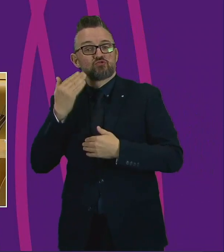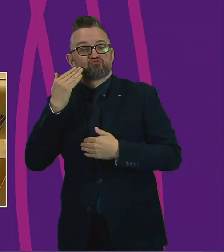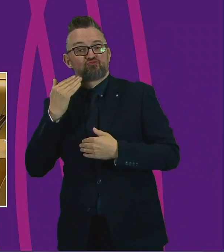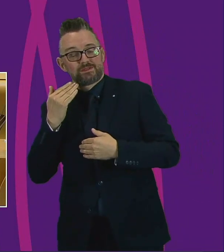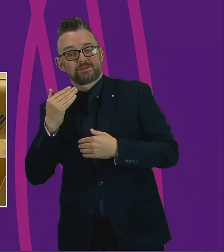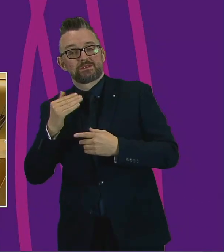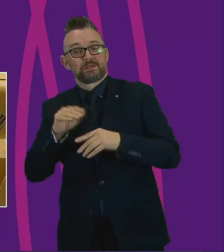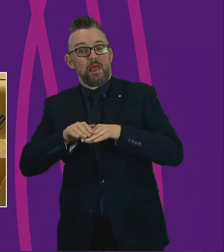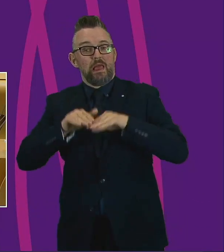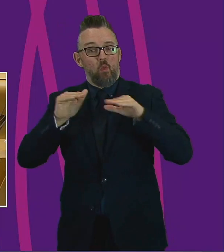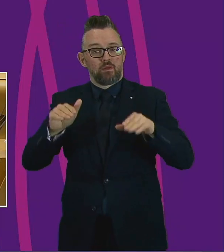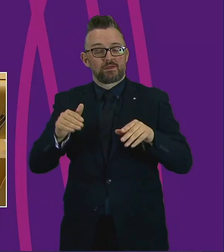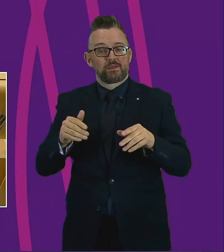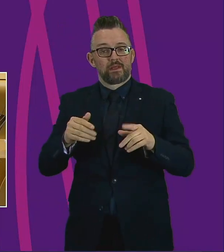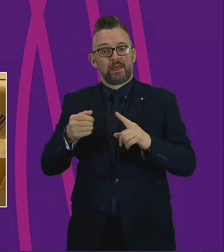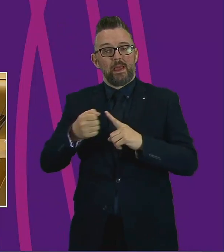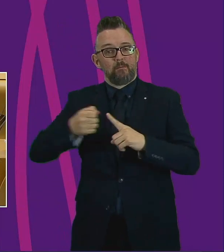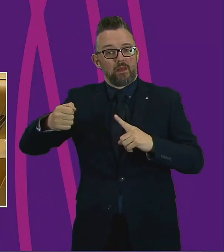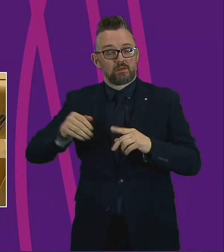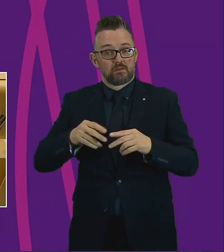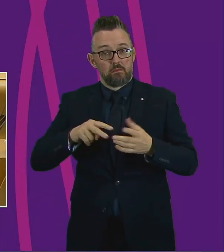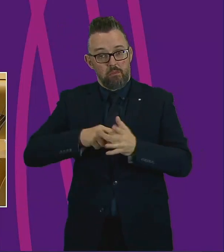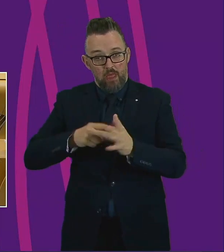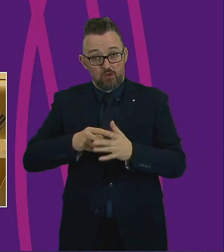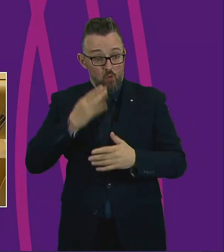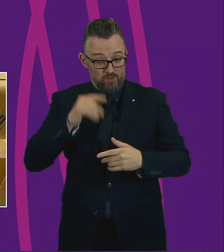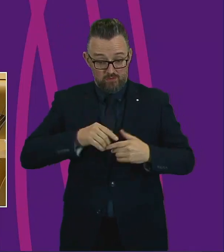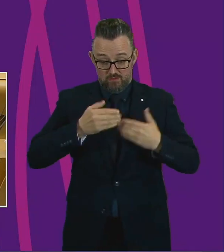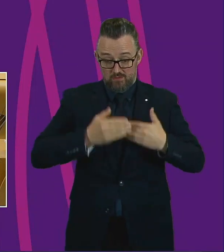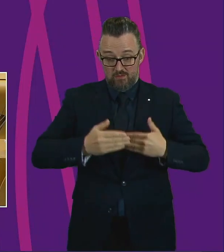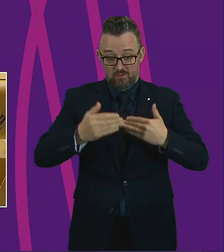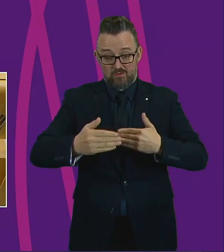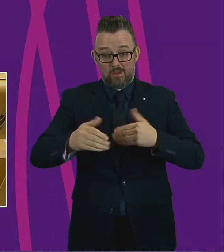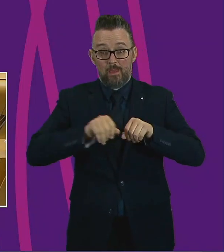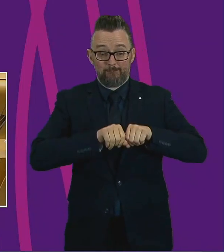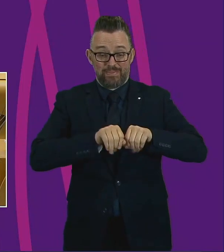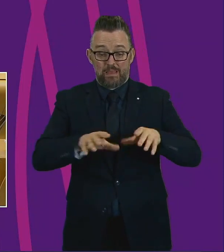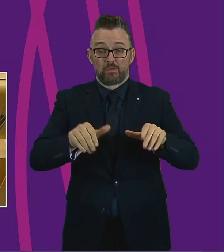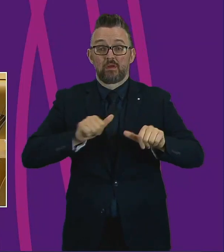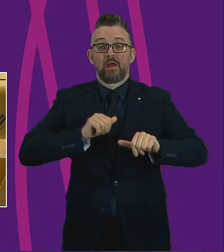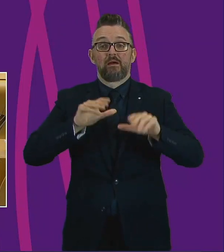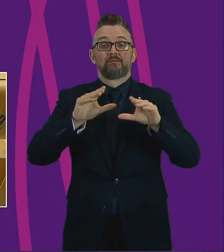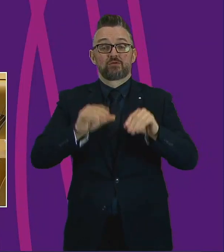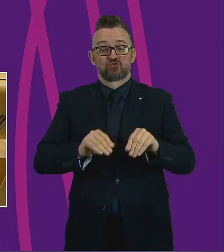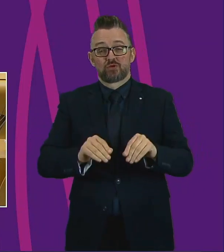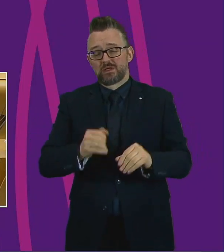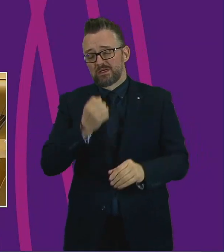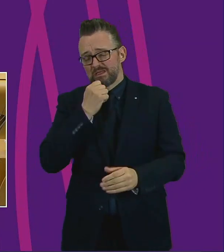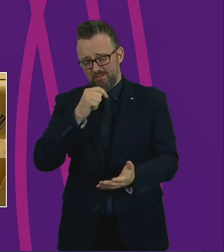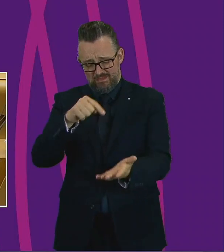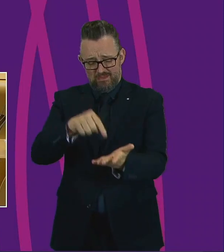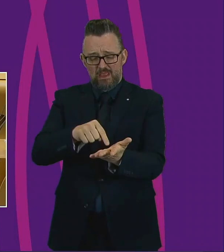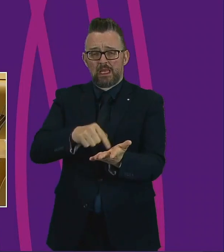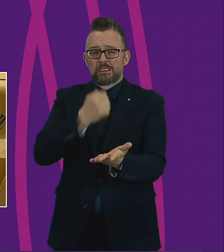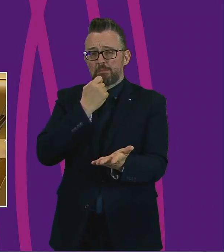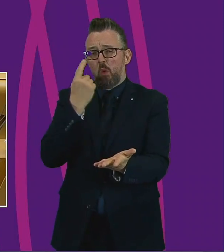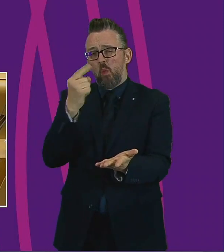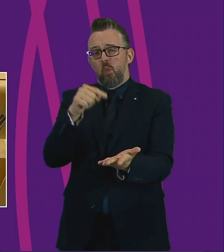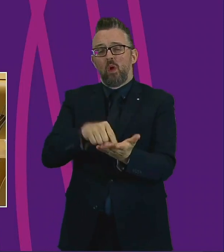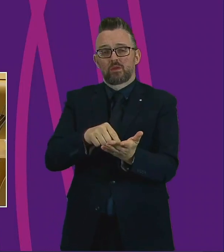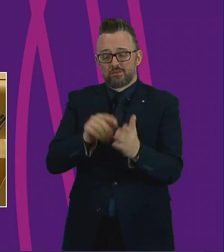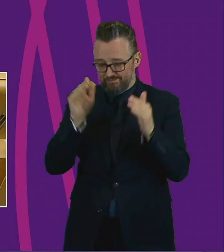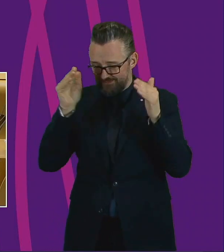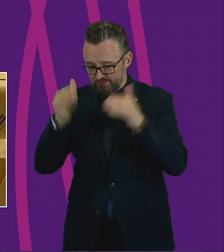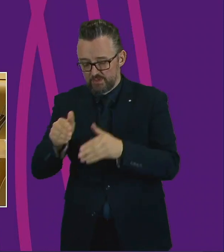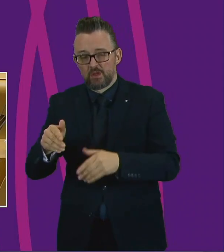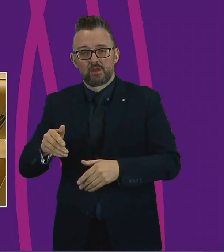action plan so that we come out of the pandemic with health and safety at work central to employers concerns and